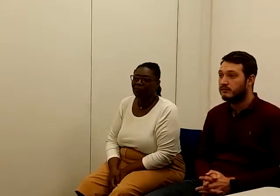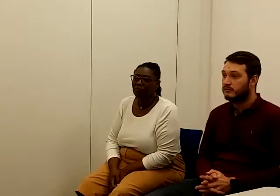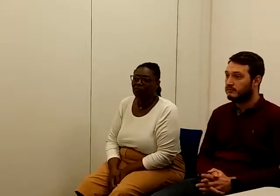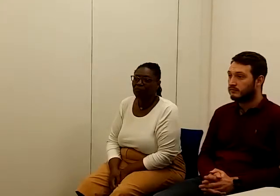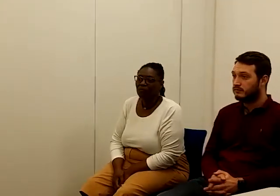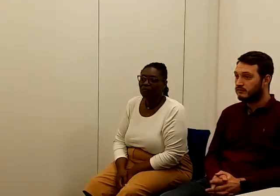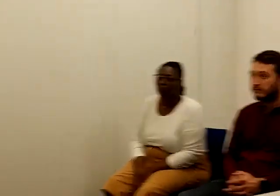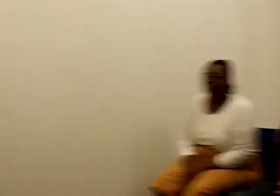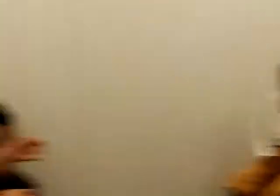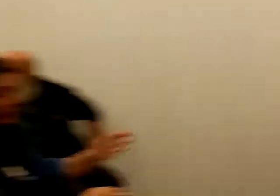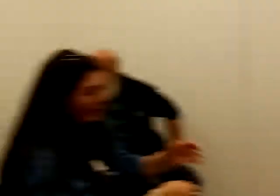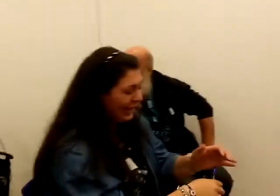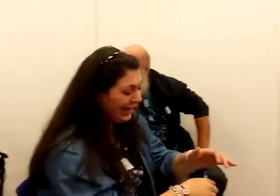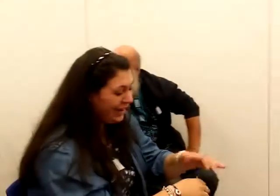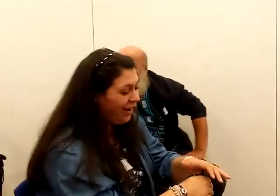while we're signing along here.